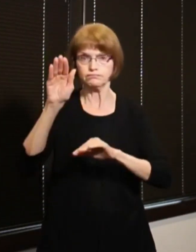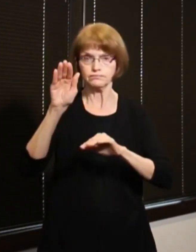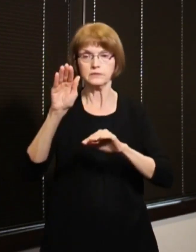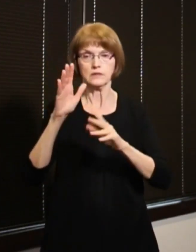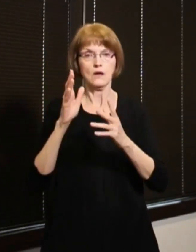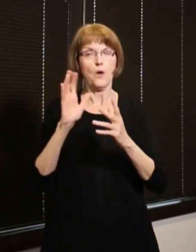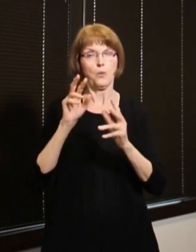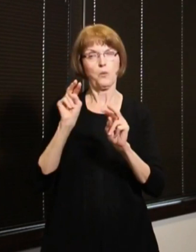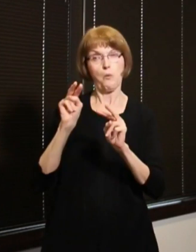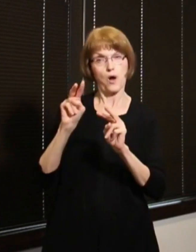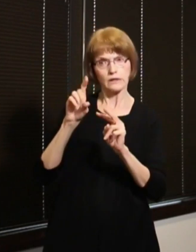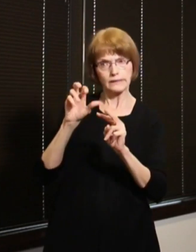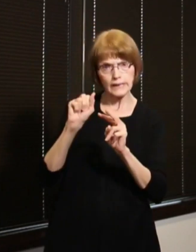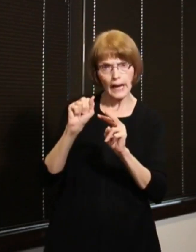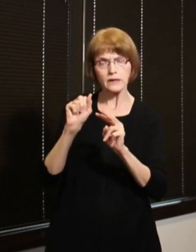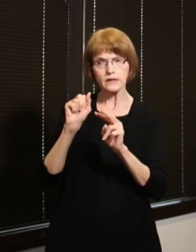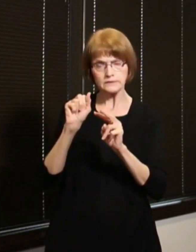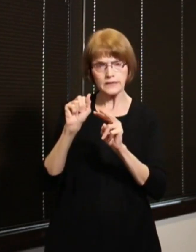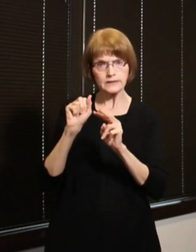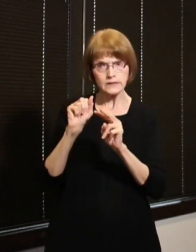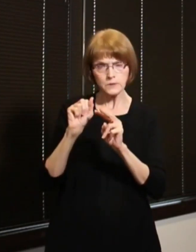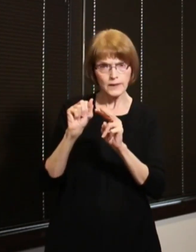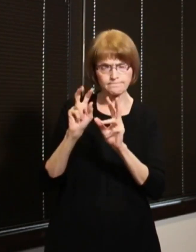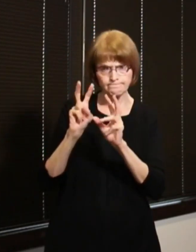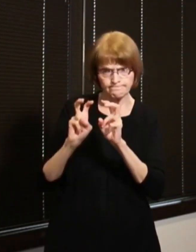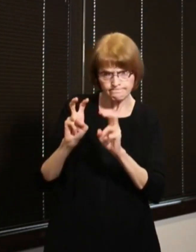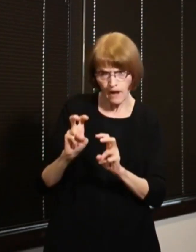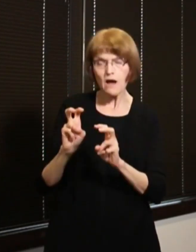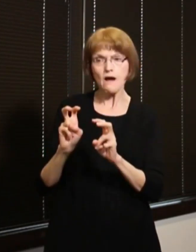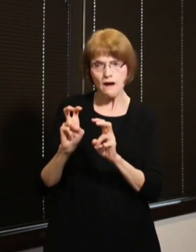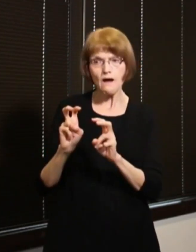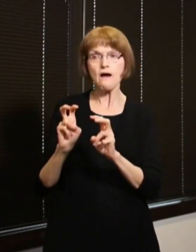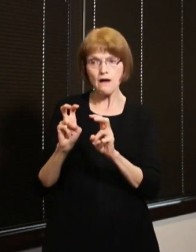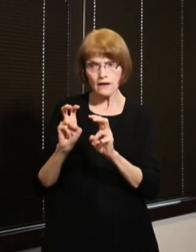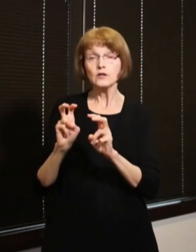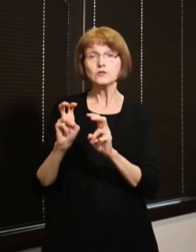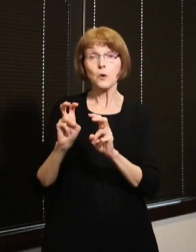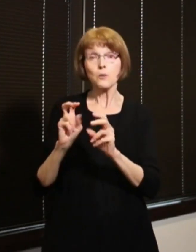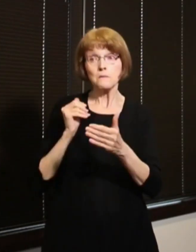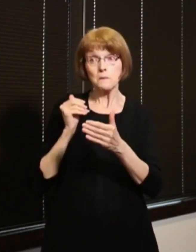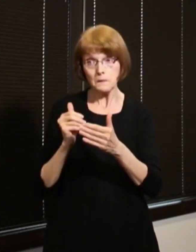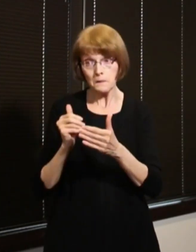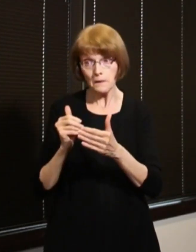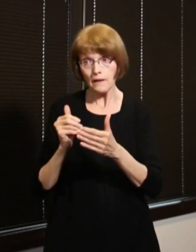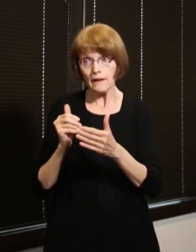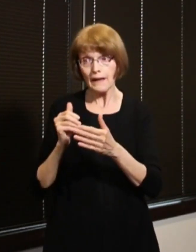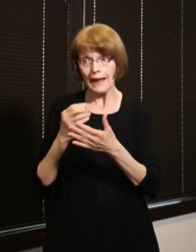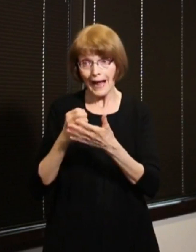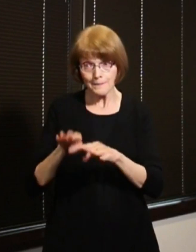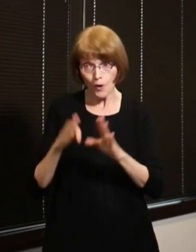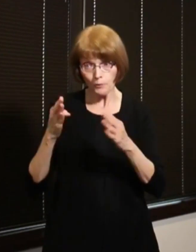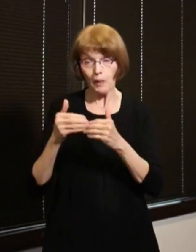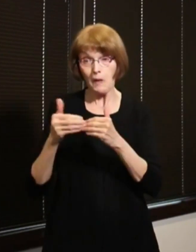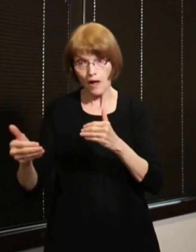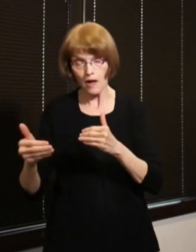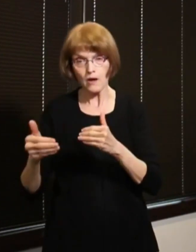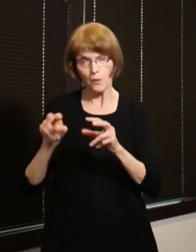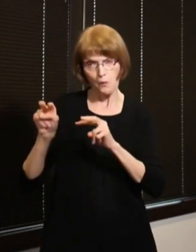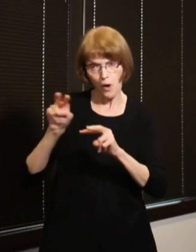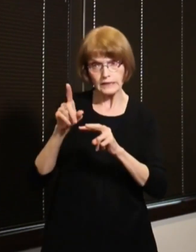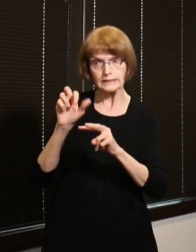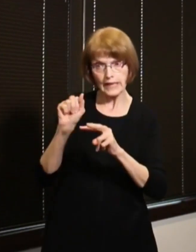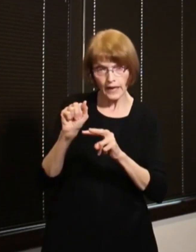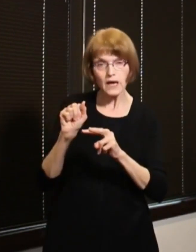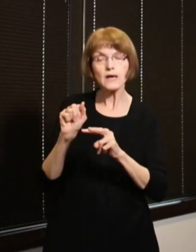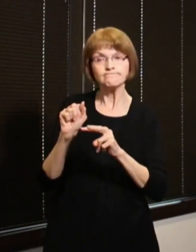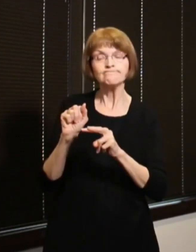moving in the right direction, even after we open the economy and all of those things have taken place, to make sure that we're doing all those right things.